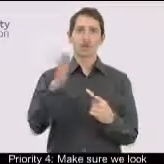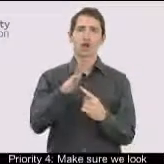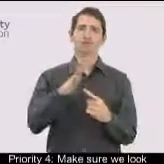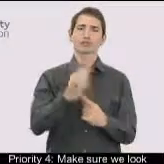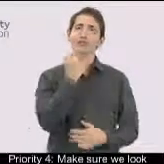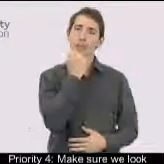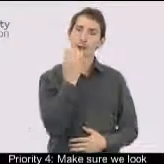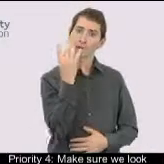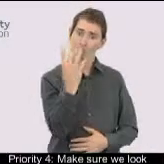Priority 4.